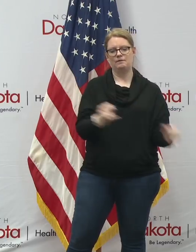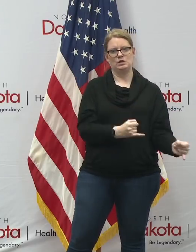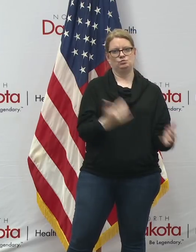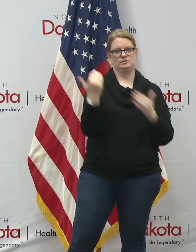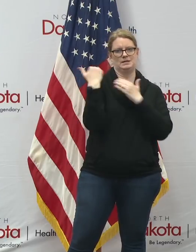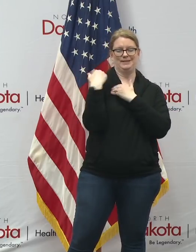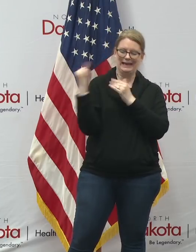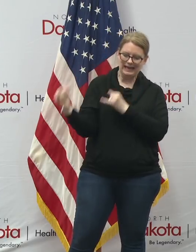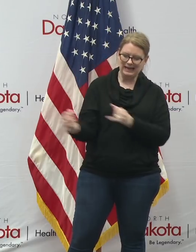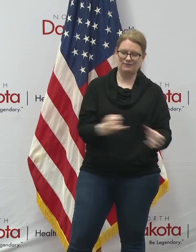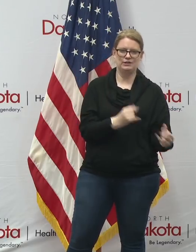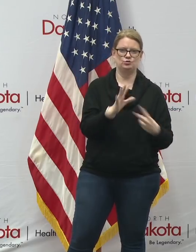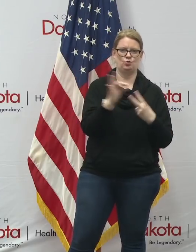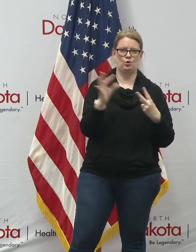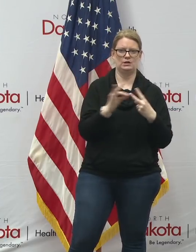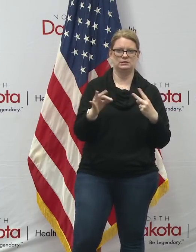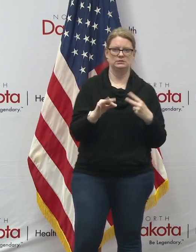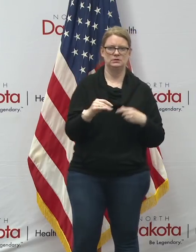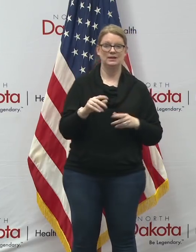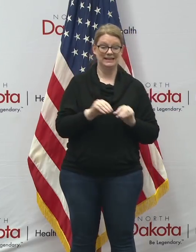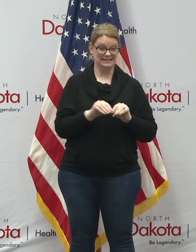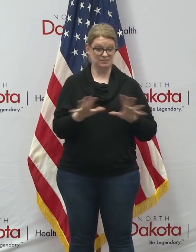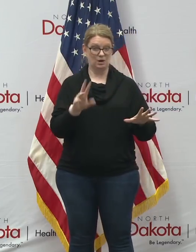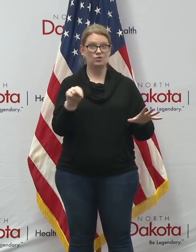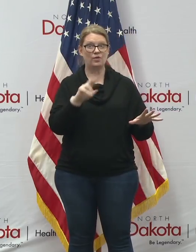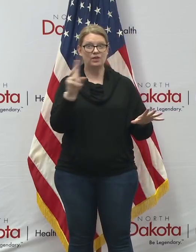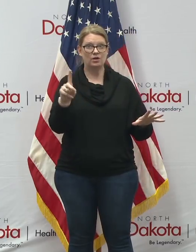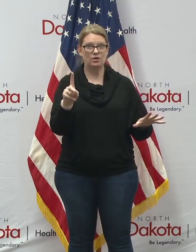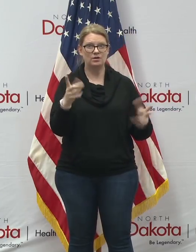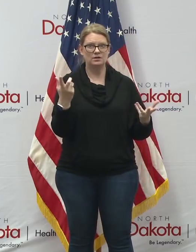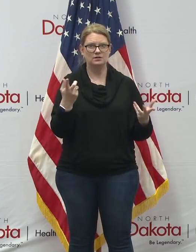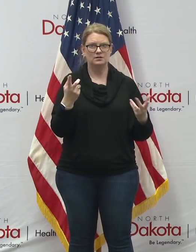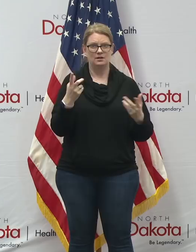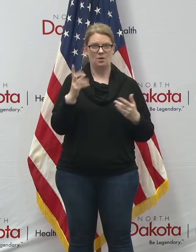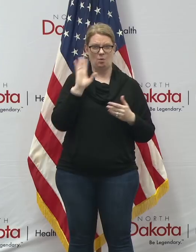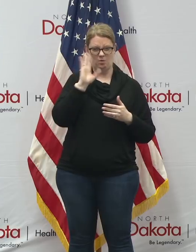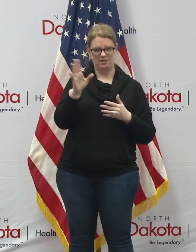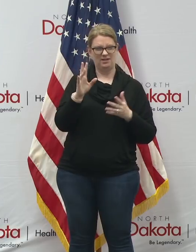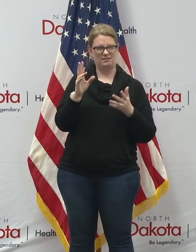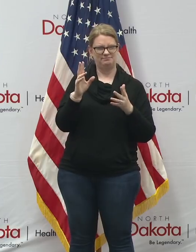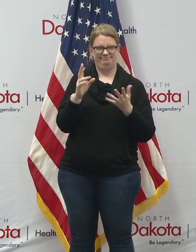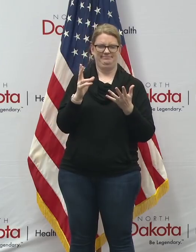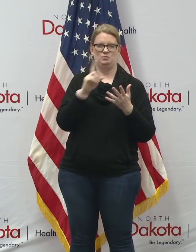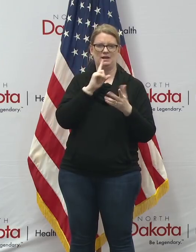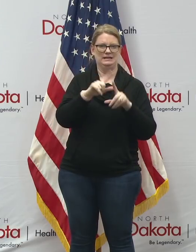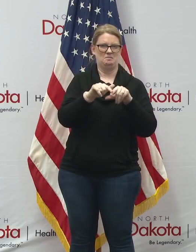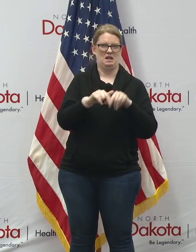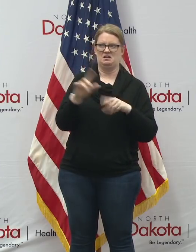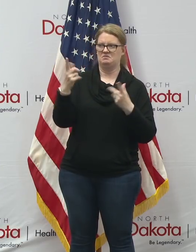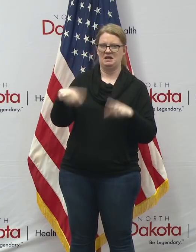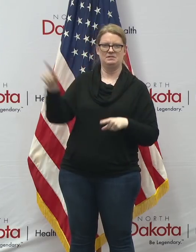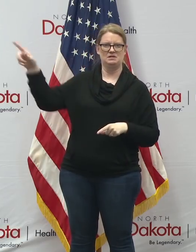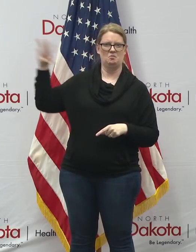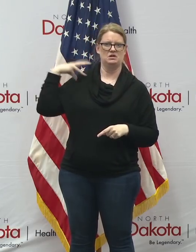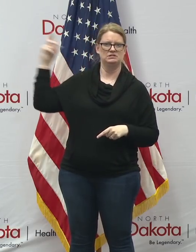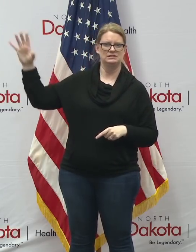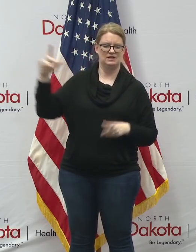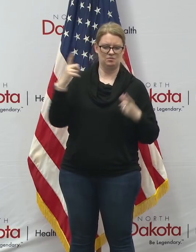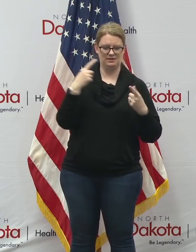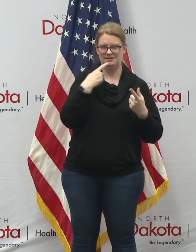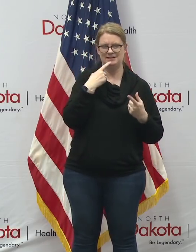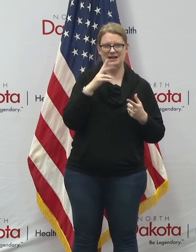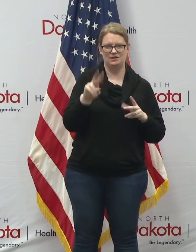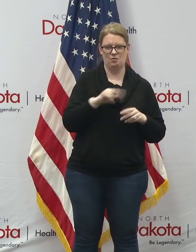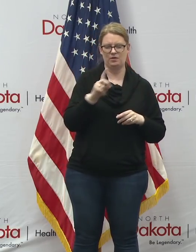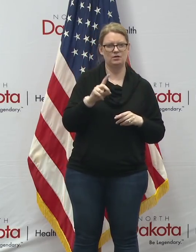you know the spread in north dakota is not going to be determined by what's said in washington dc and it's not even going to be determined really by what's said in north dakota it's going to or in